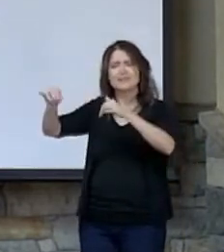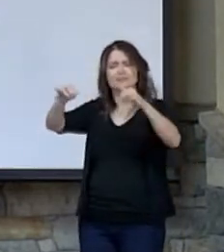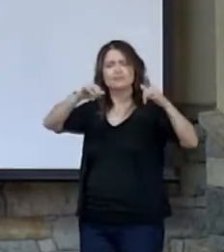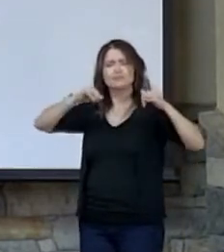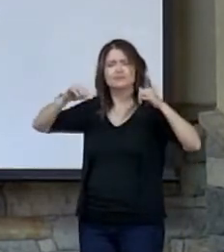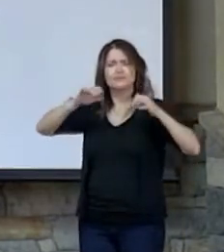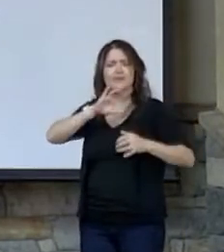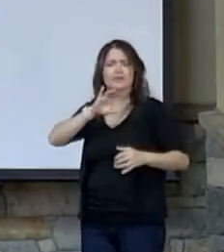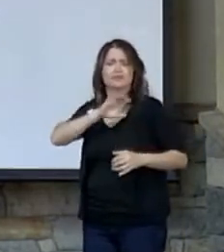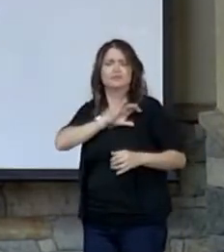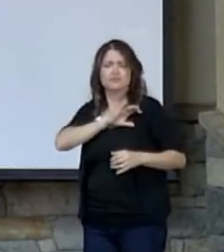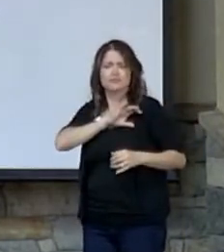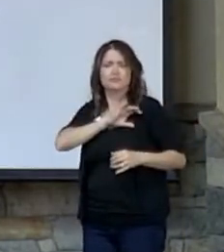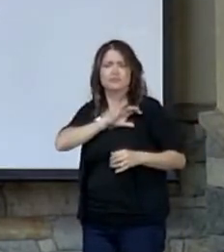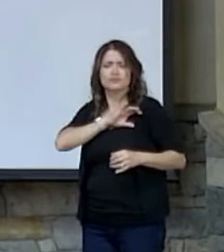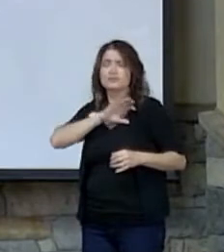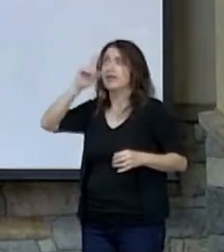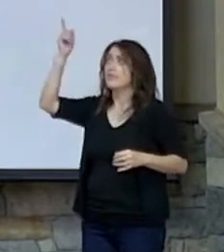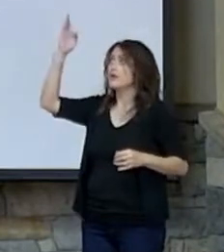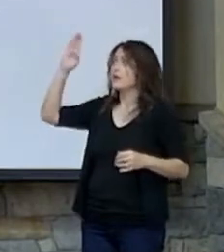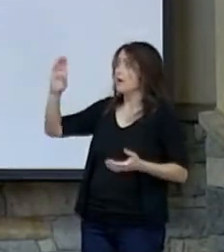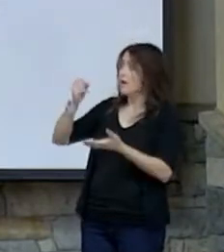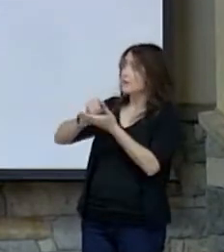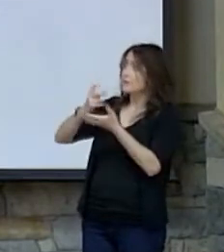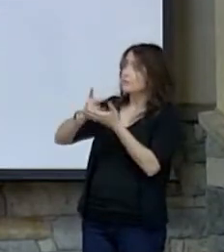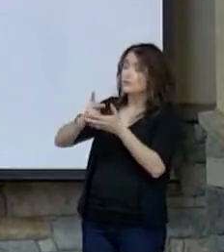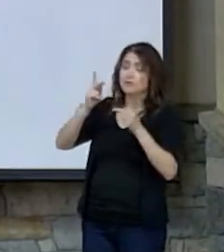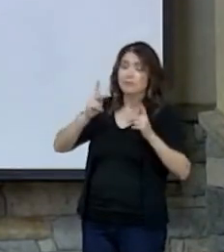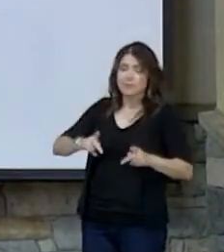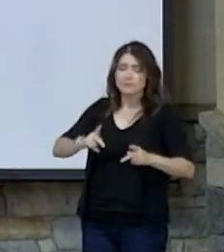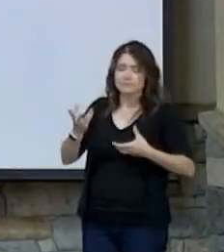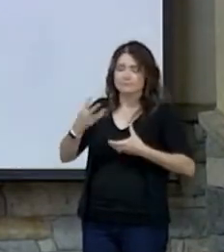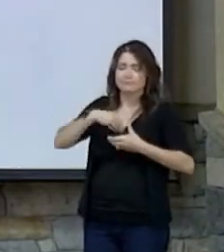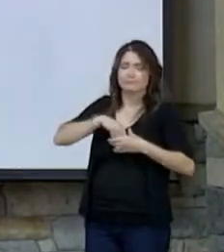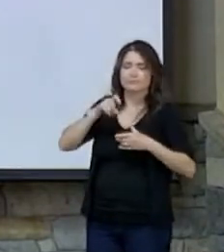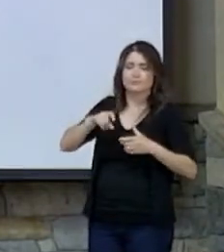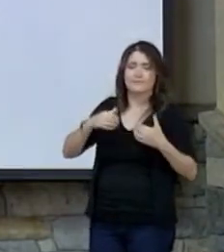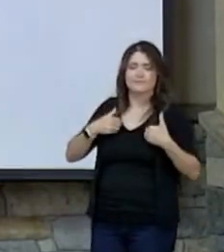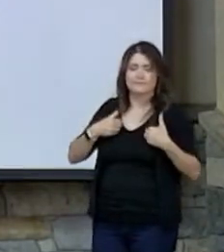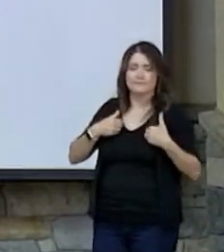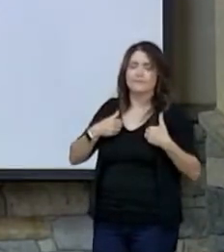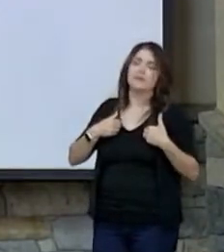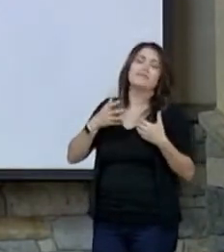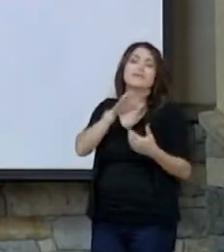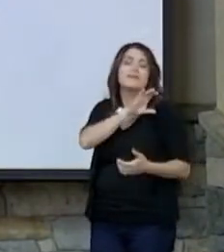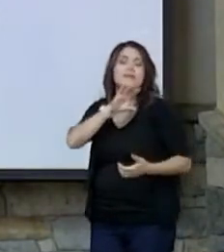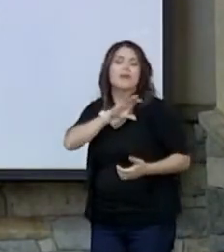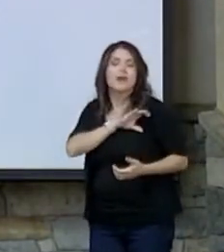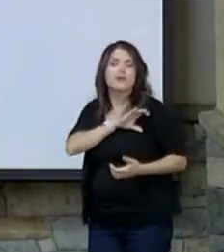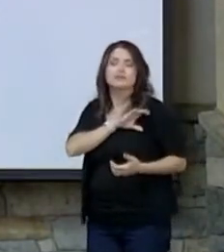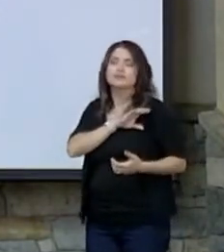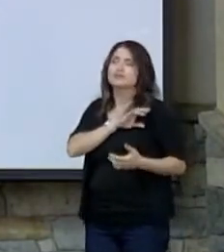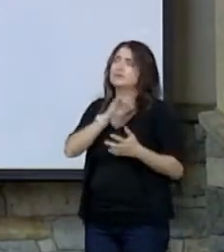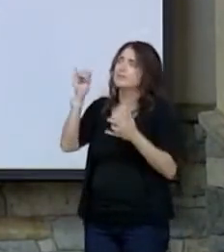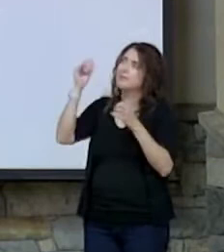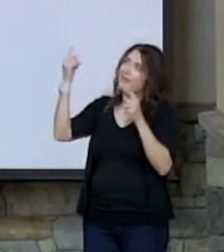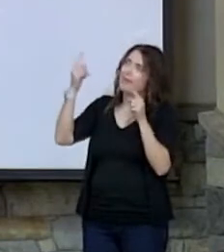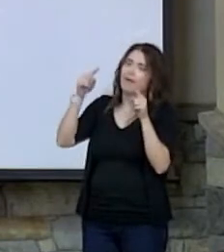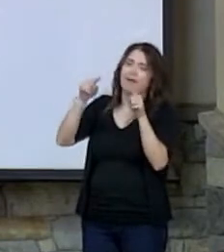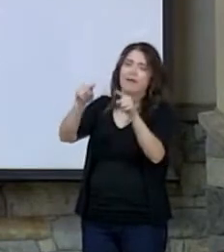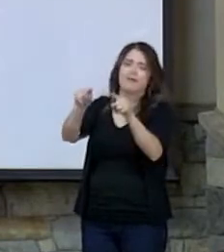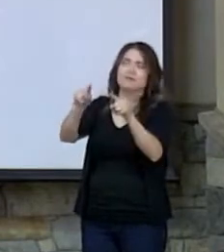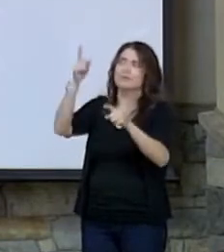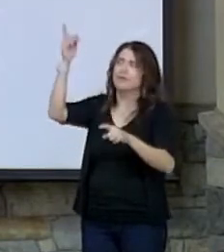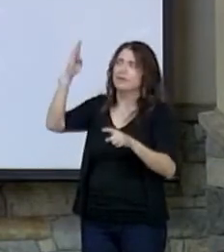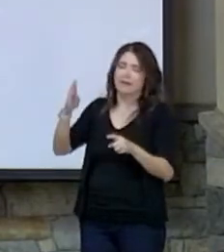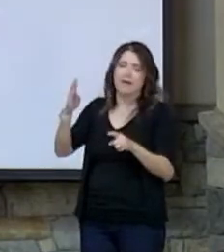that the God-approved person is looking for in their lives. They want their character to be aligned with God in every way